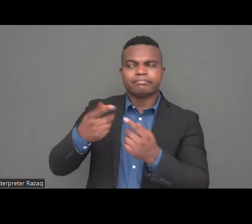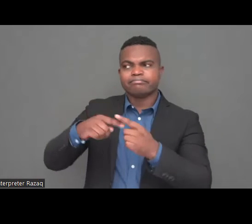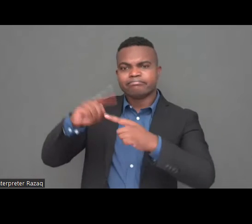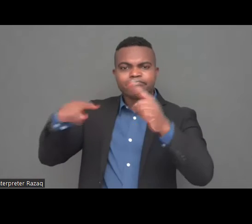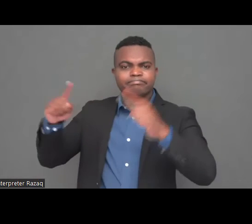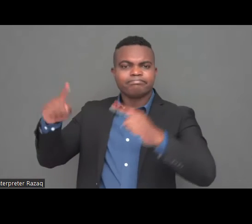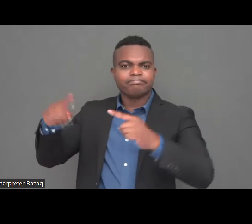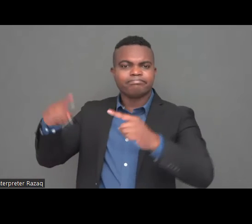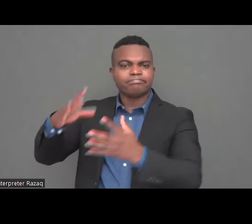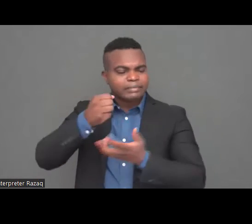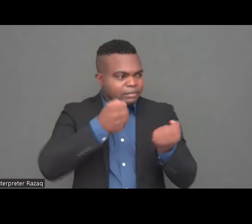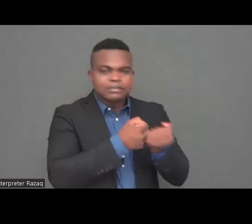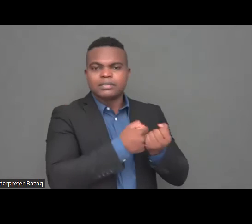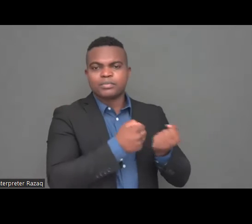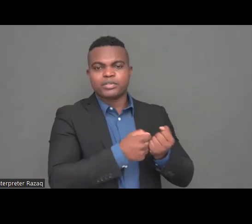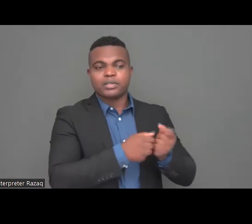in this